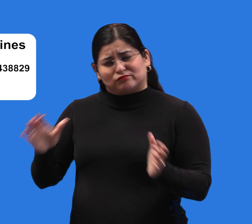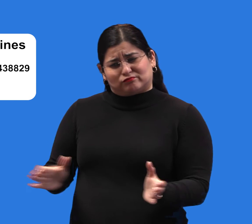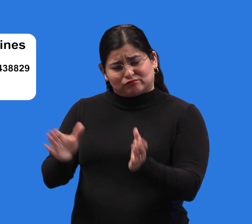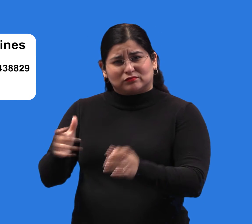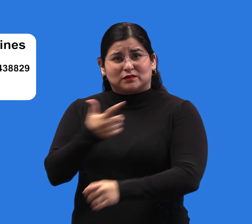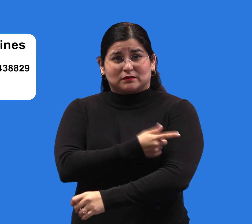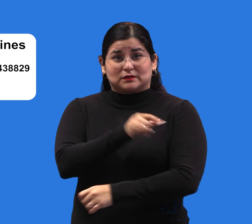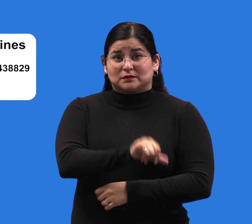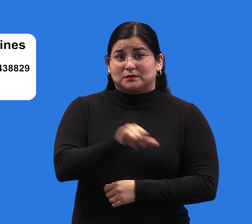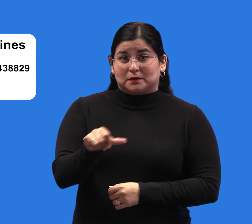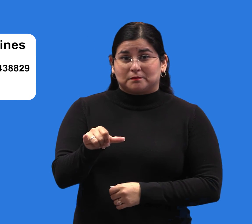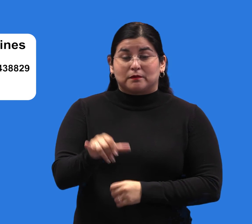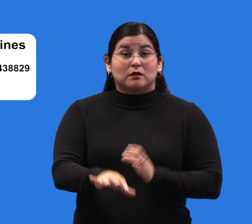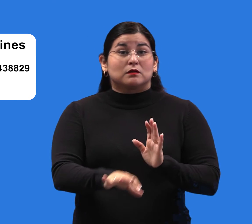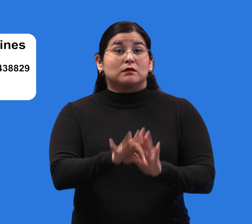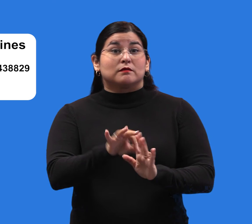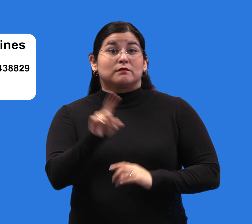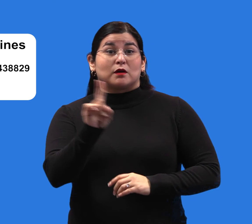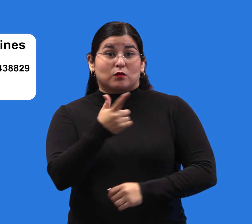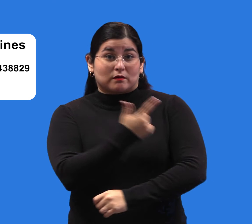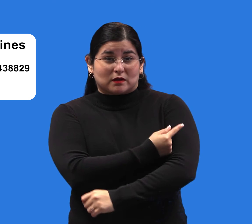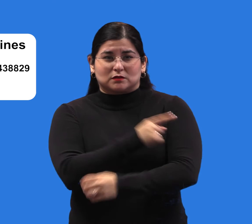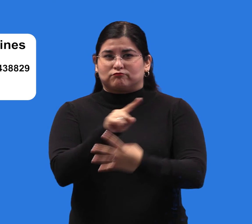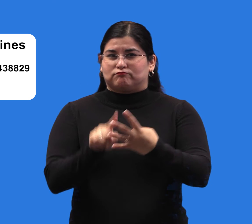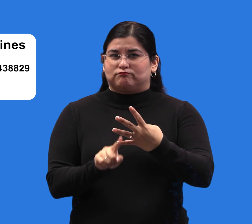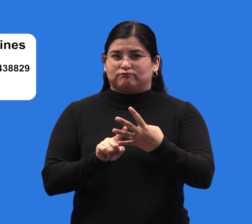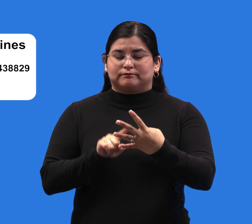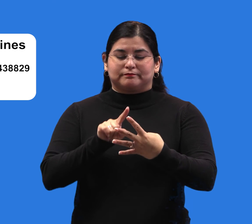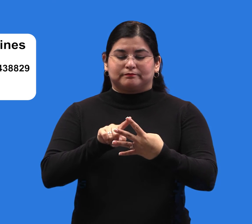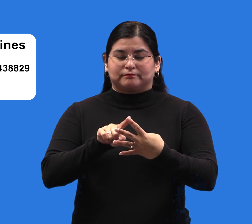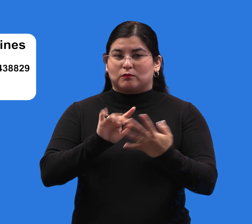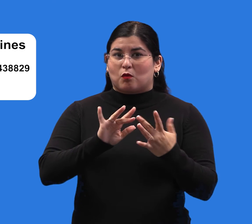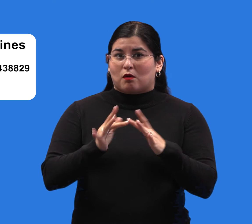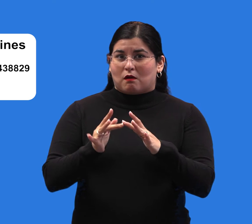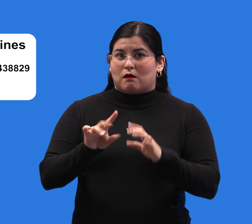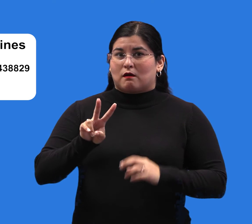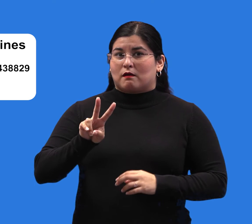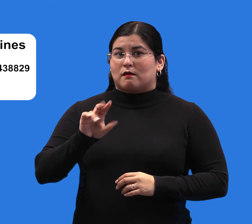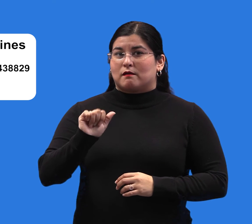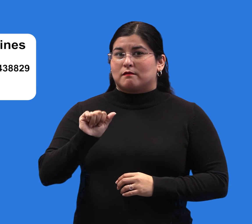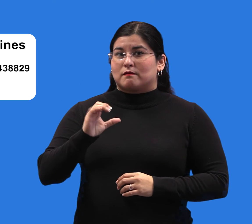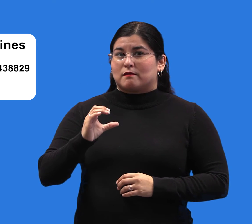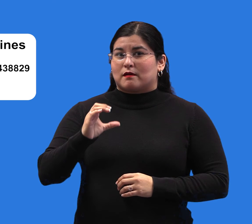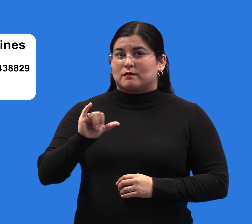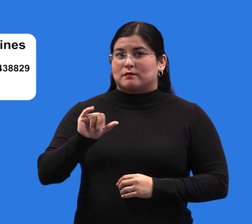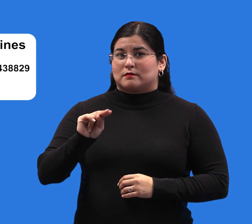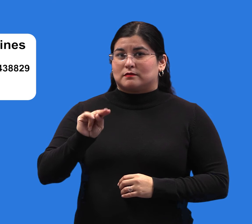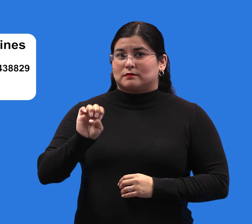to do the same. To find a vaccine location near you, visit vaccines.gov.